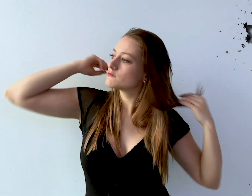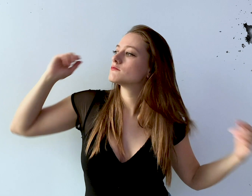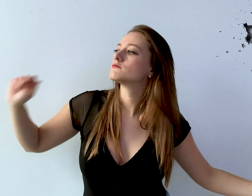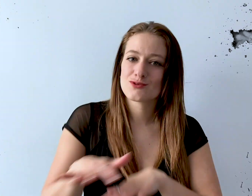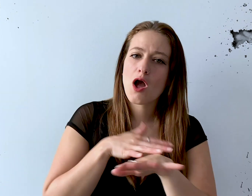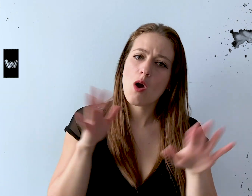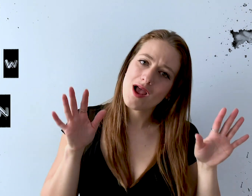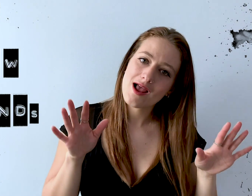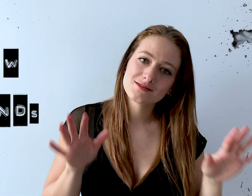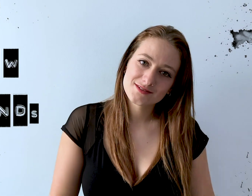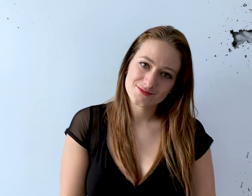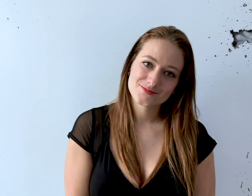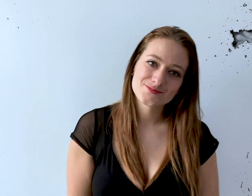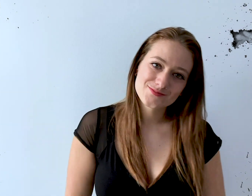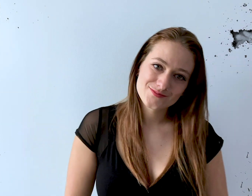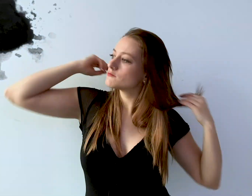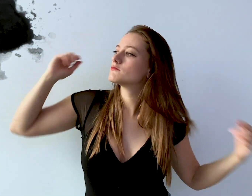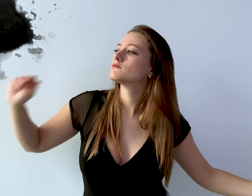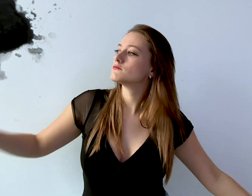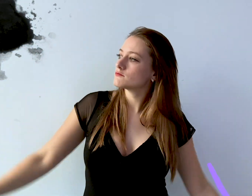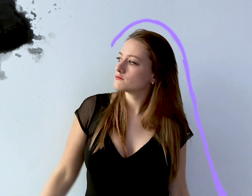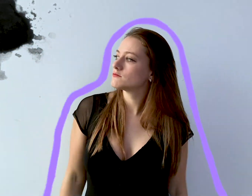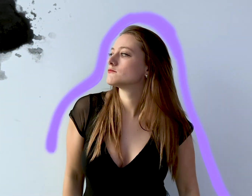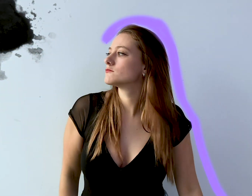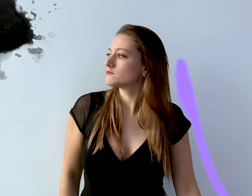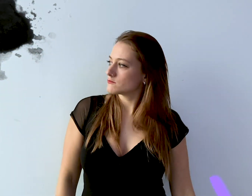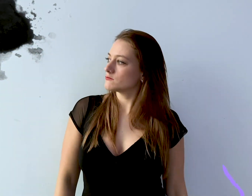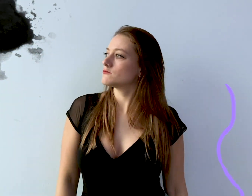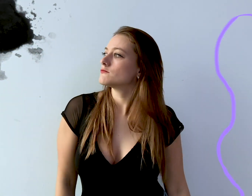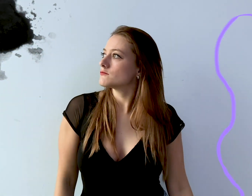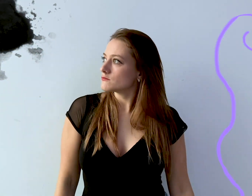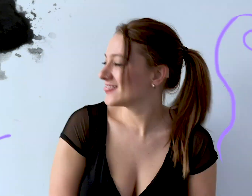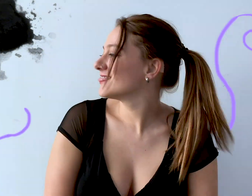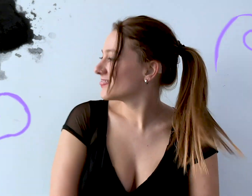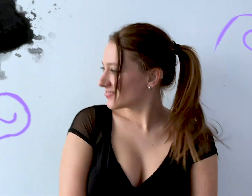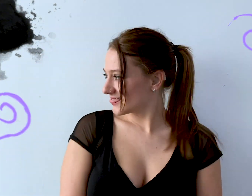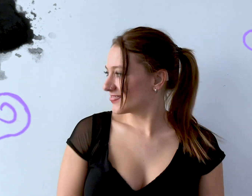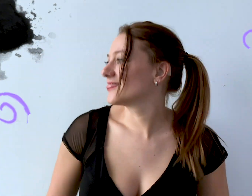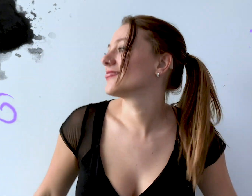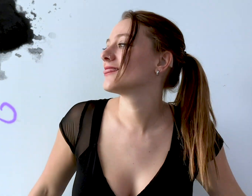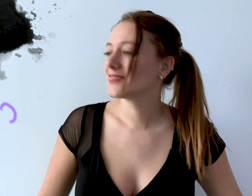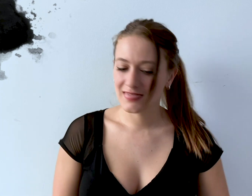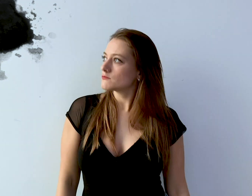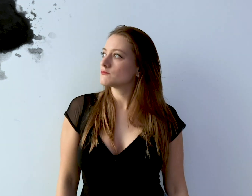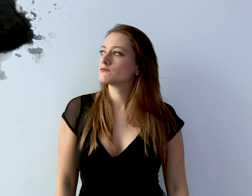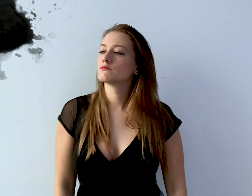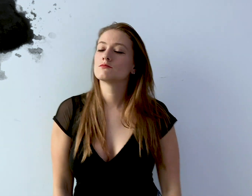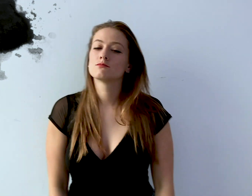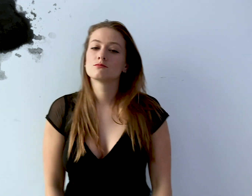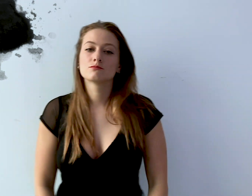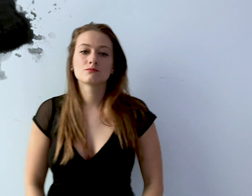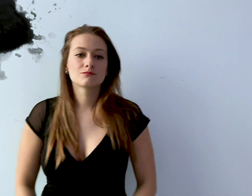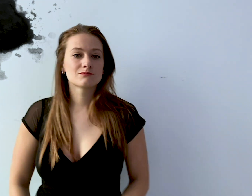Slow hands Cool hands hands Yeah Yeah Yeah Last Okay You